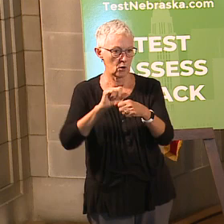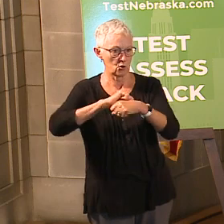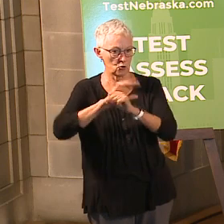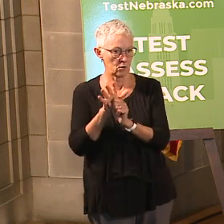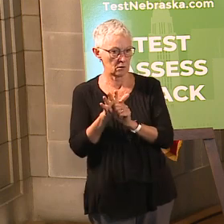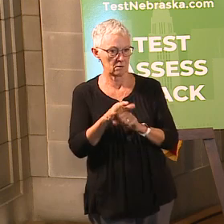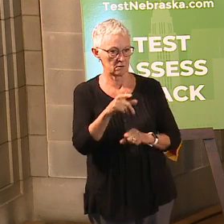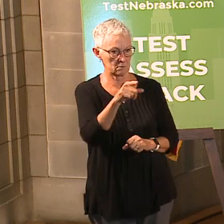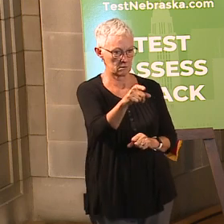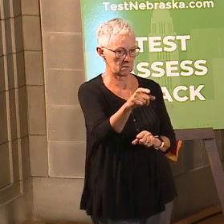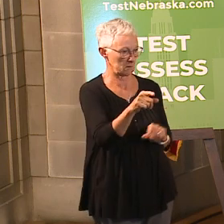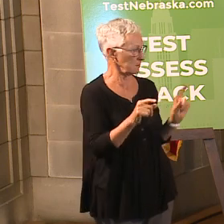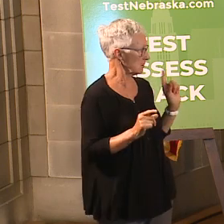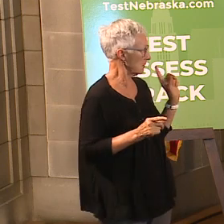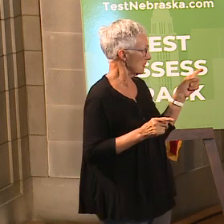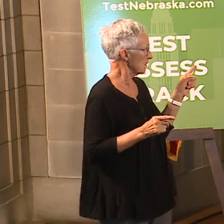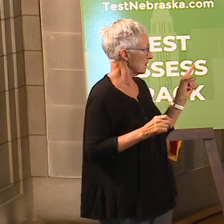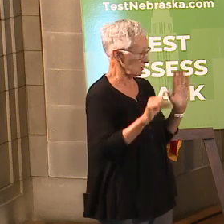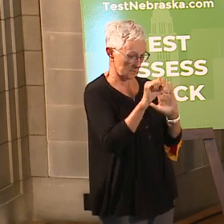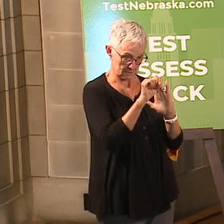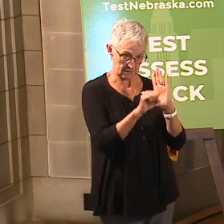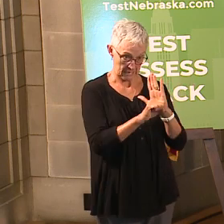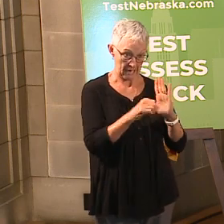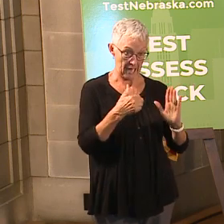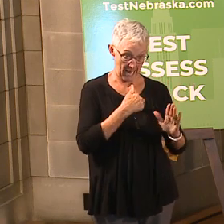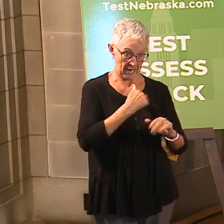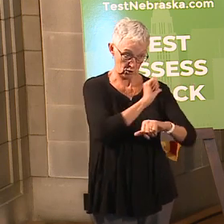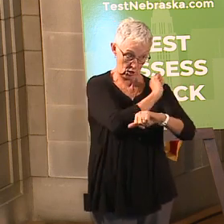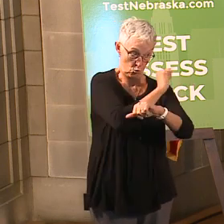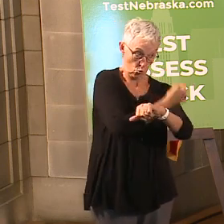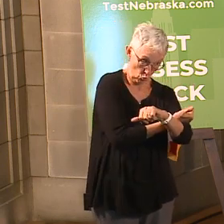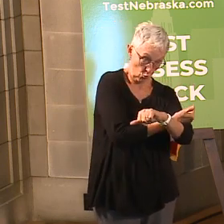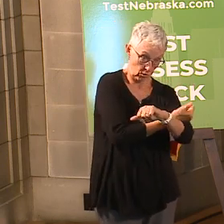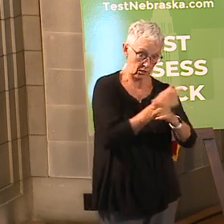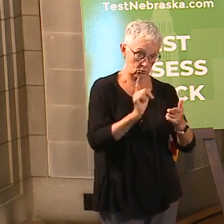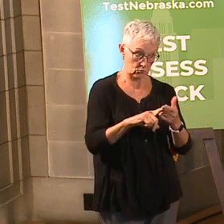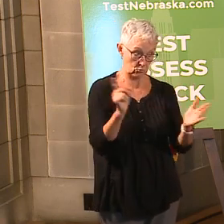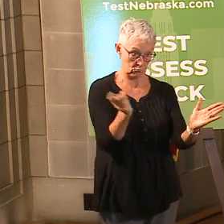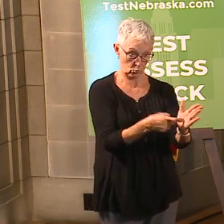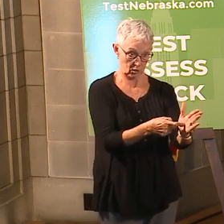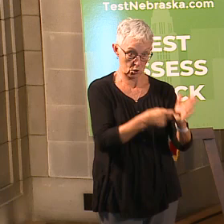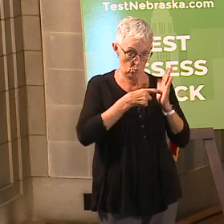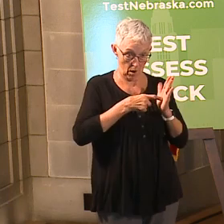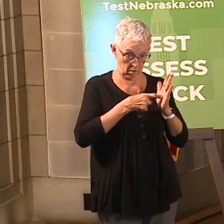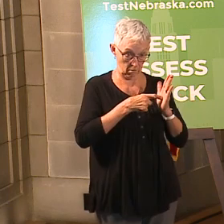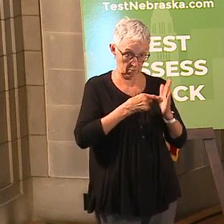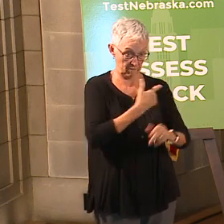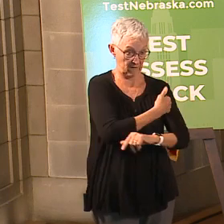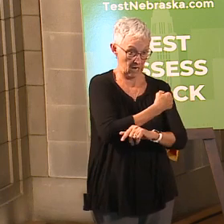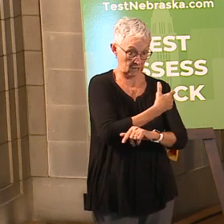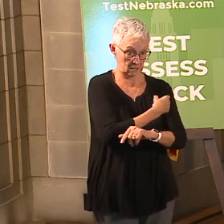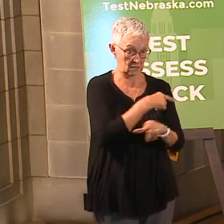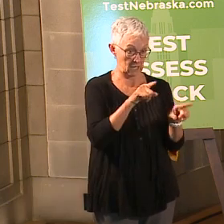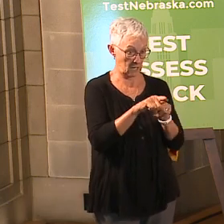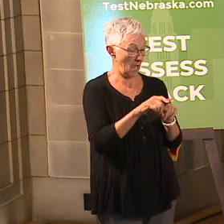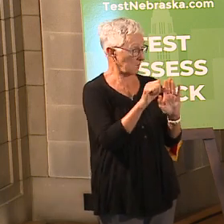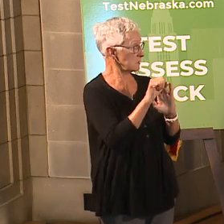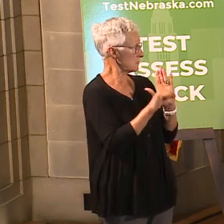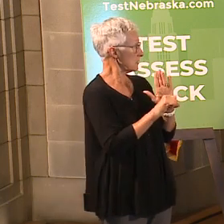Governor, the state does have power to mandate a vaccine as they do for